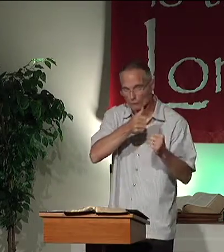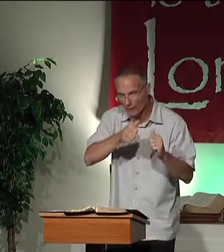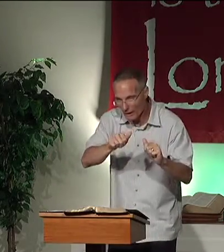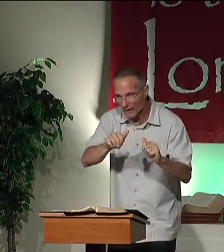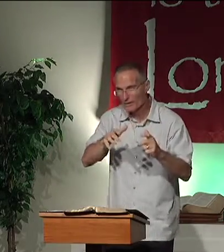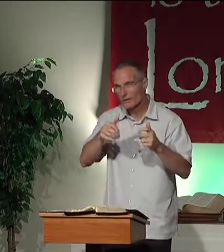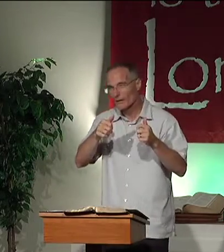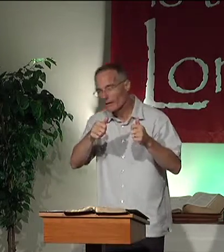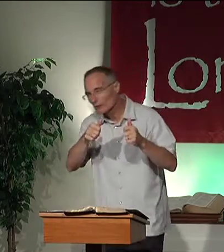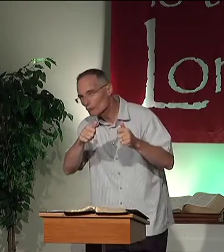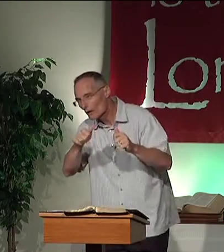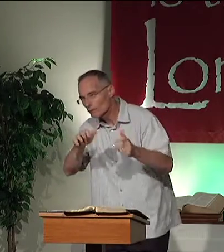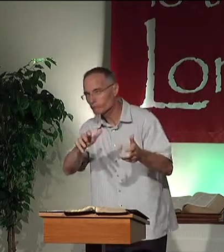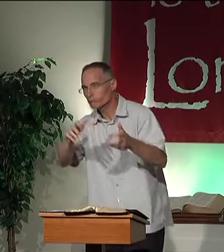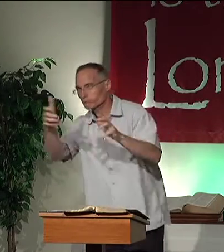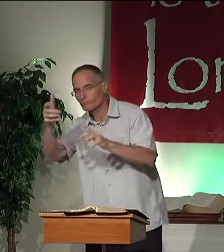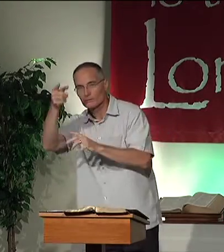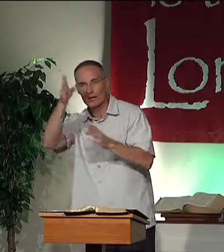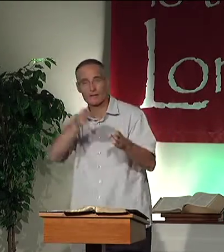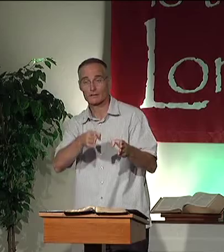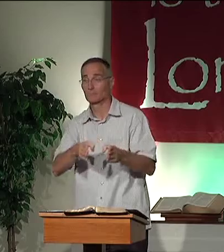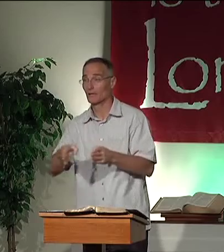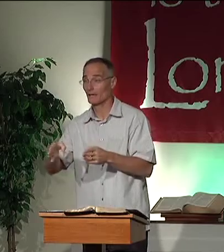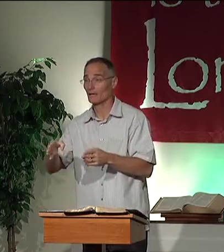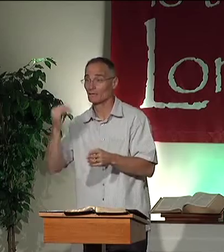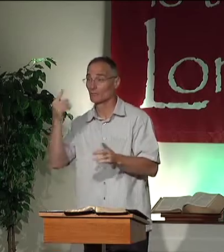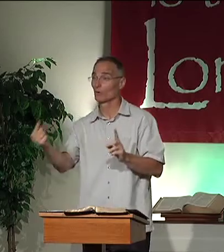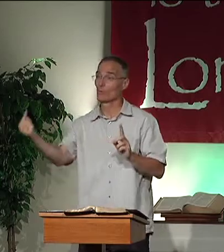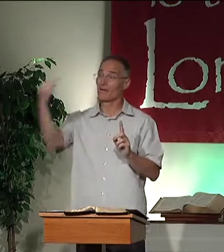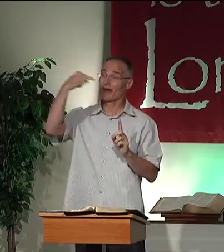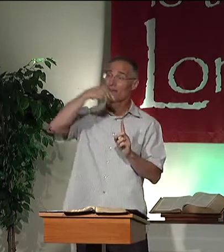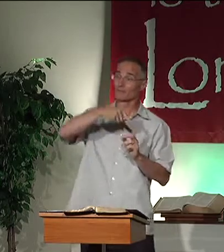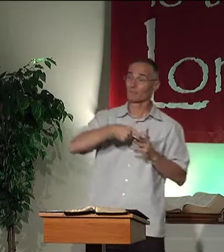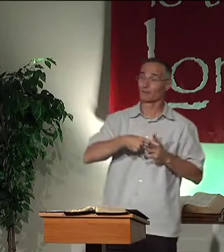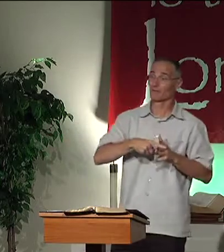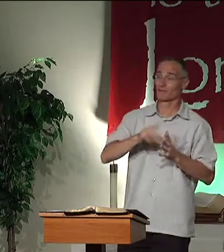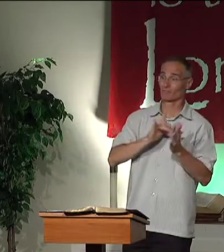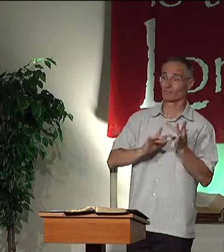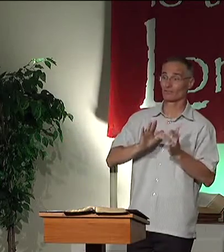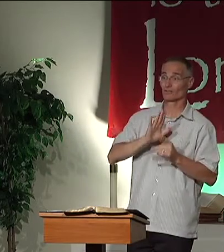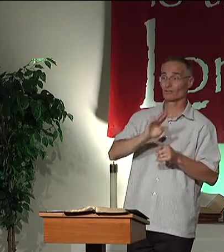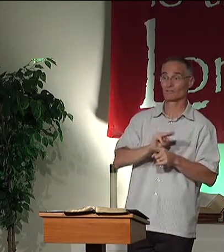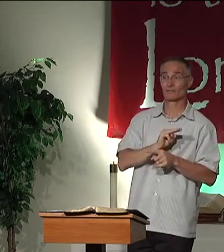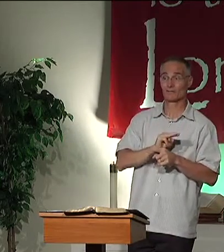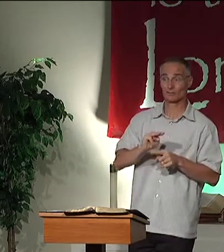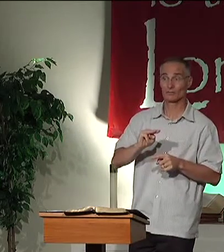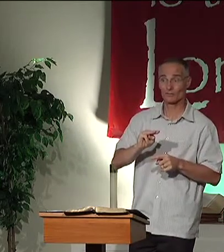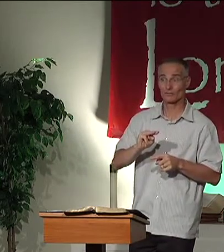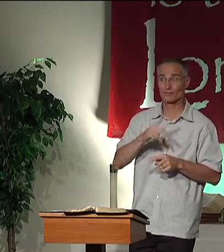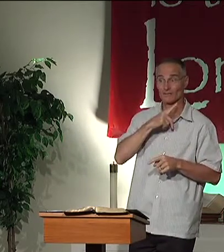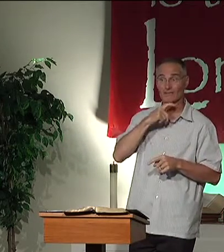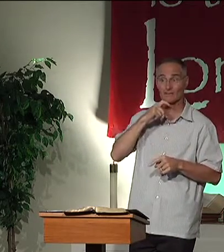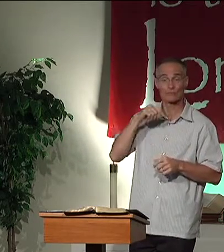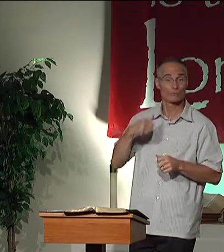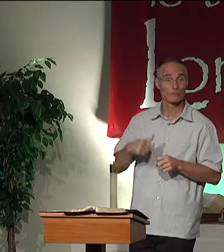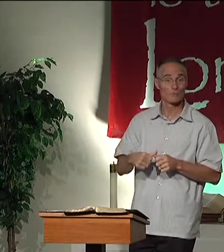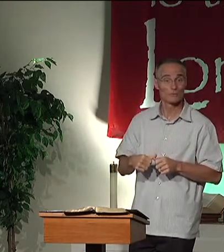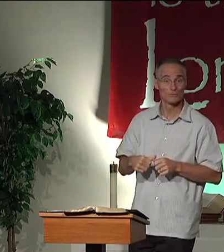And Satan had been trying to mess up God's plan. If we go back to the beginning of Jesus' ministry,